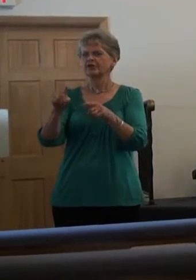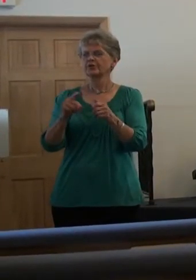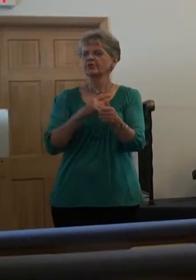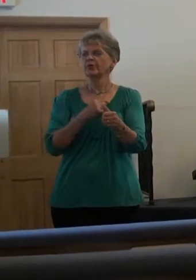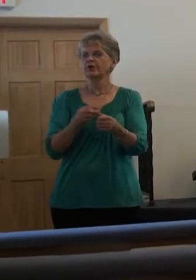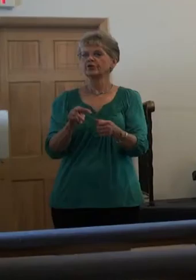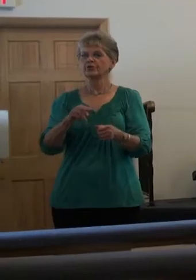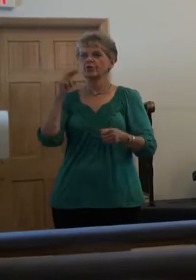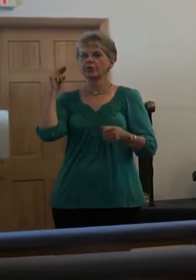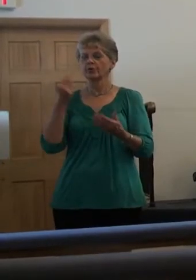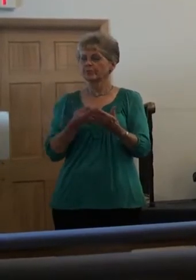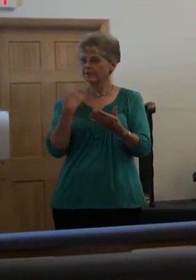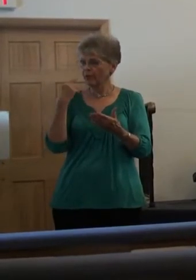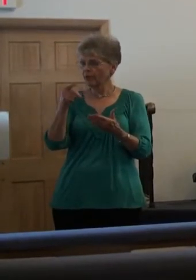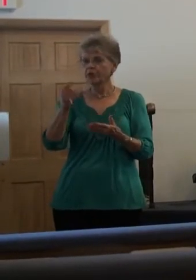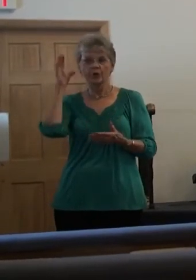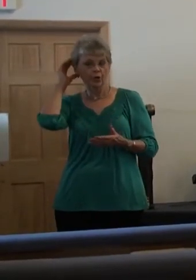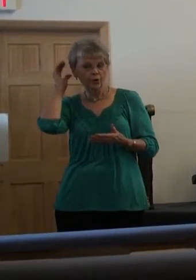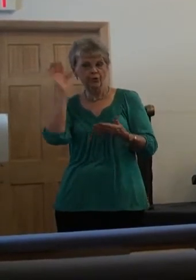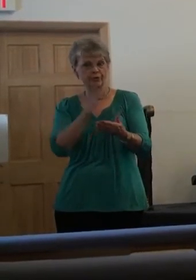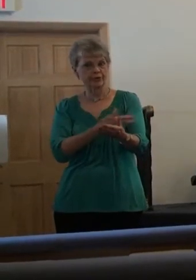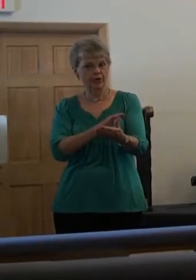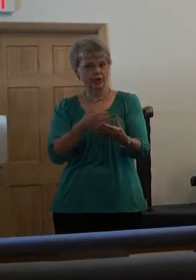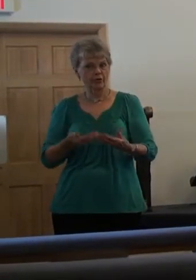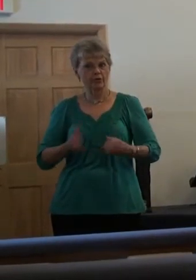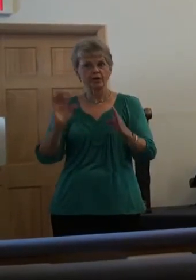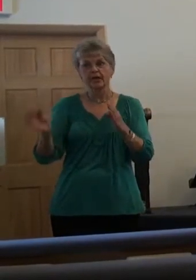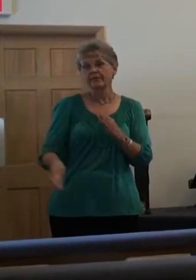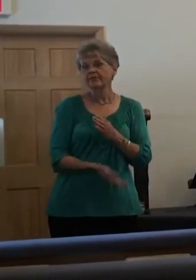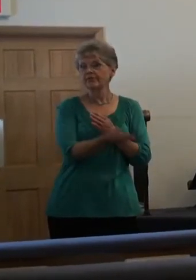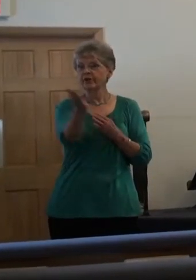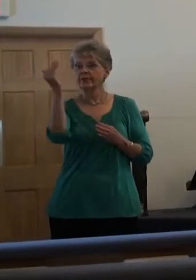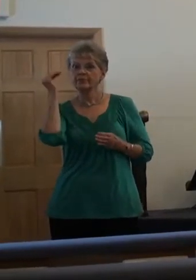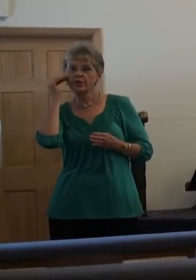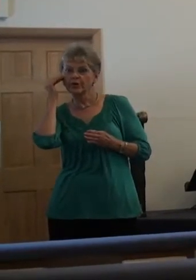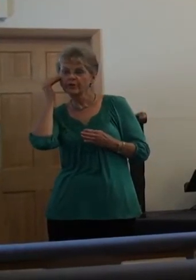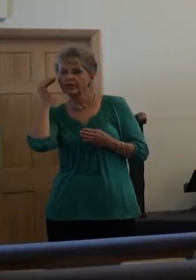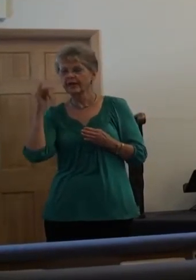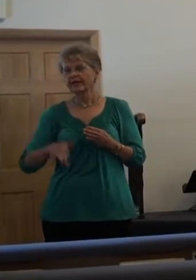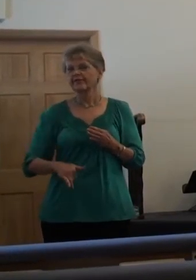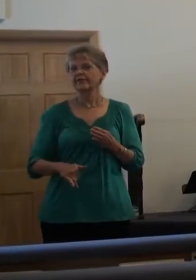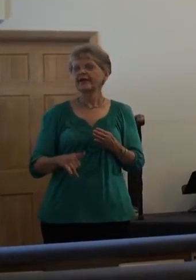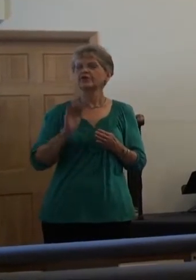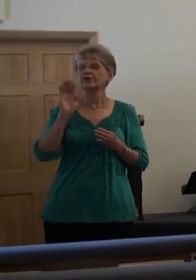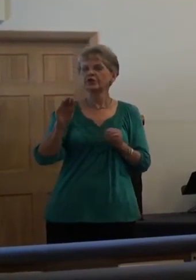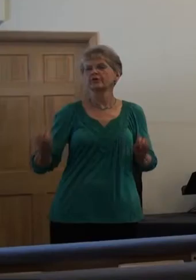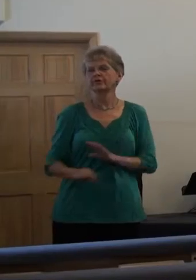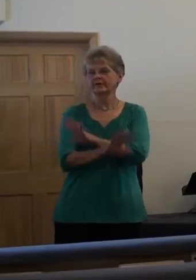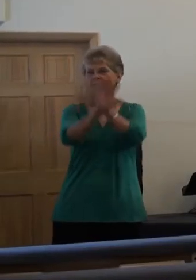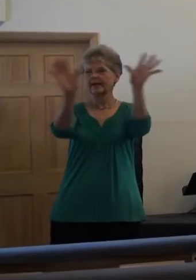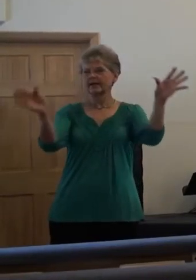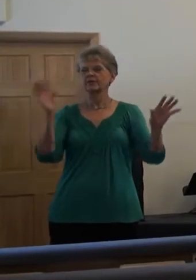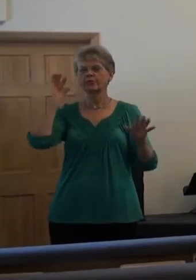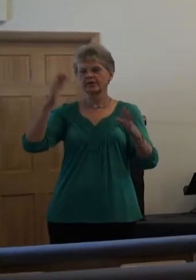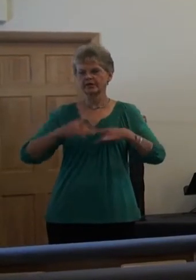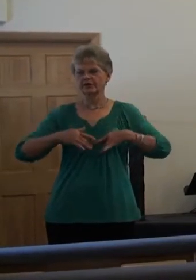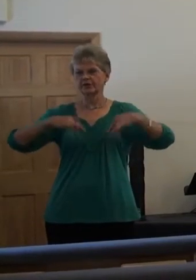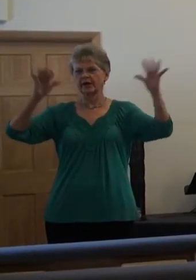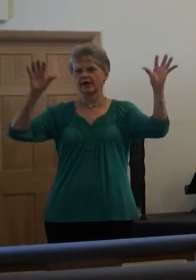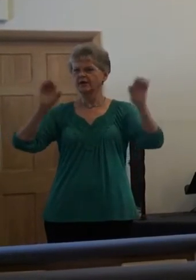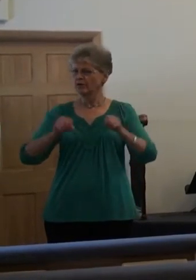heard the song You gotta let them know That your light to shine upon the ways So maybe they